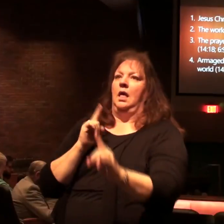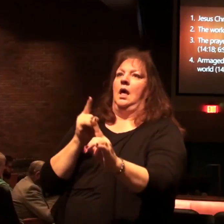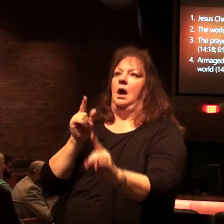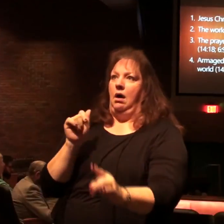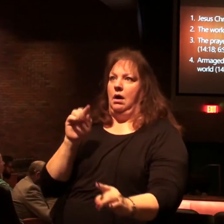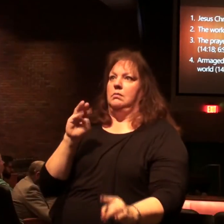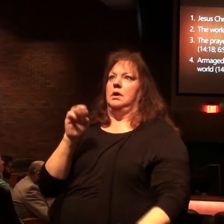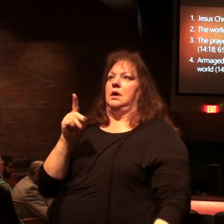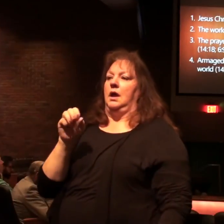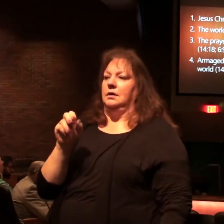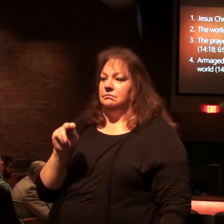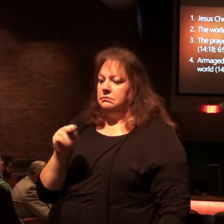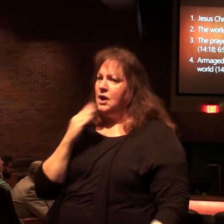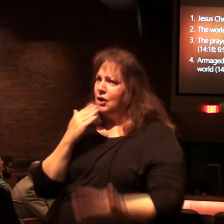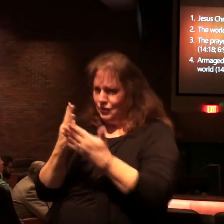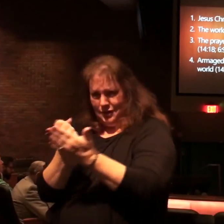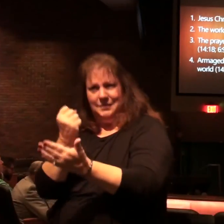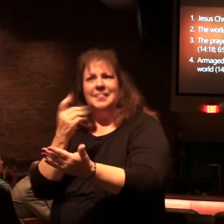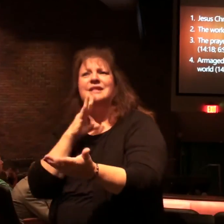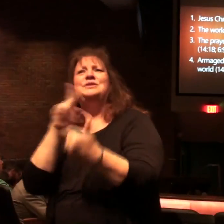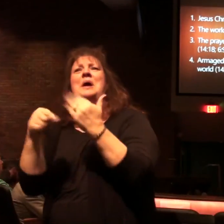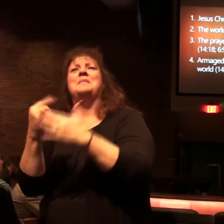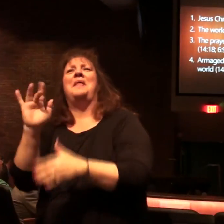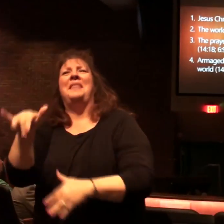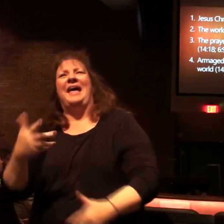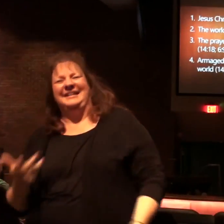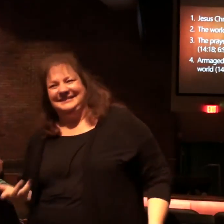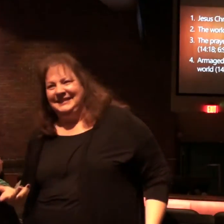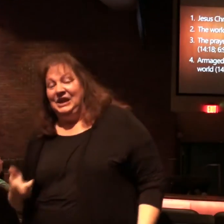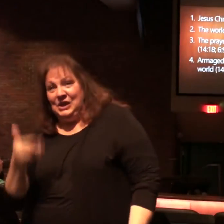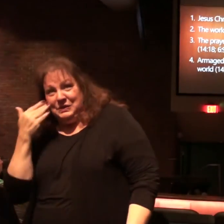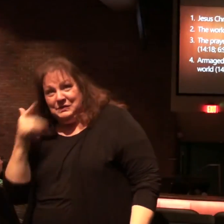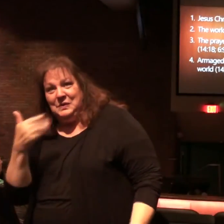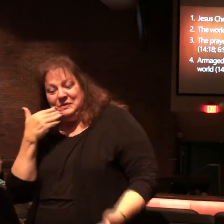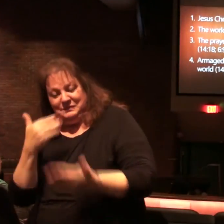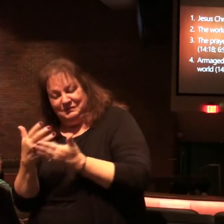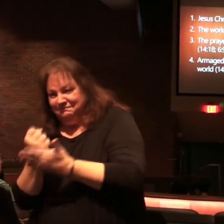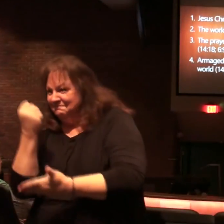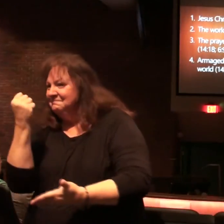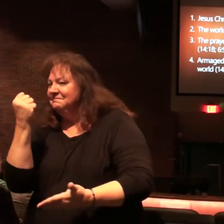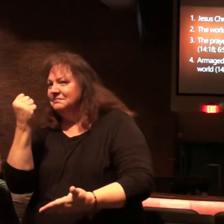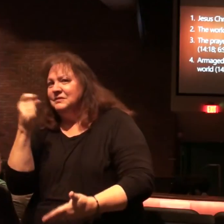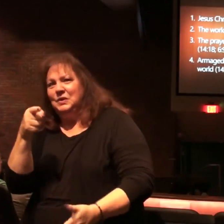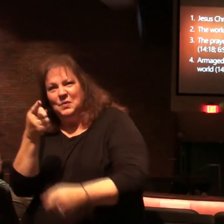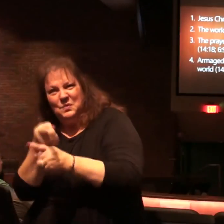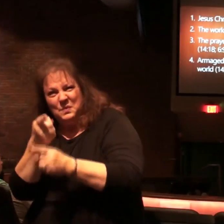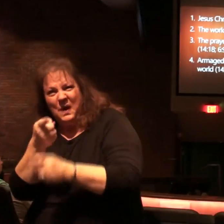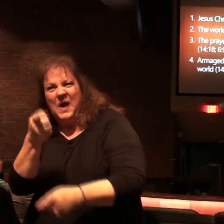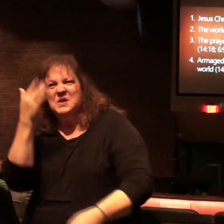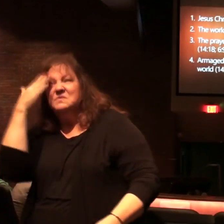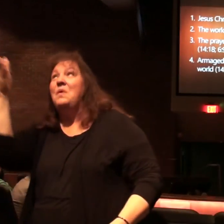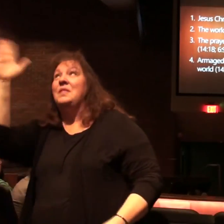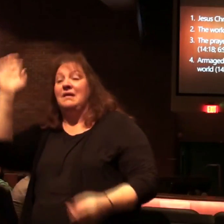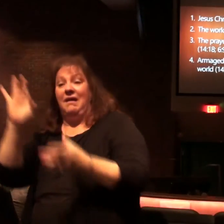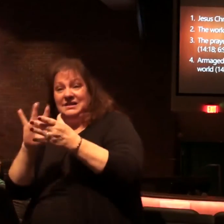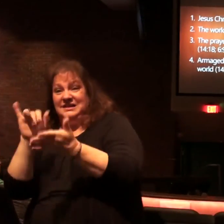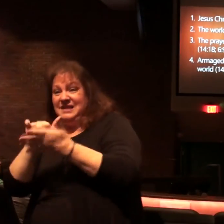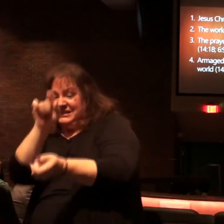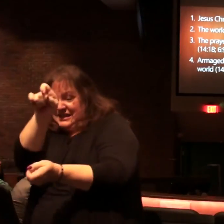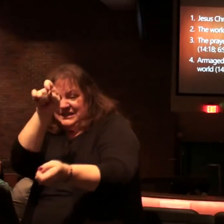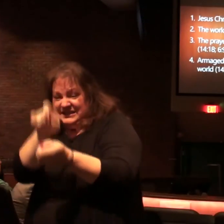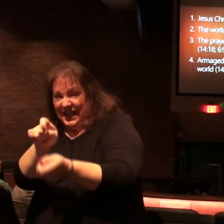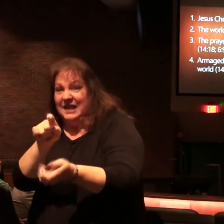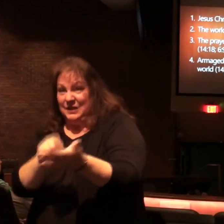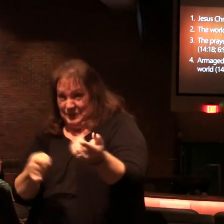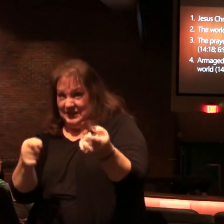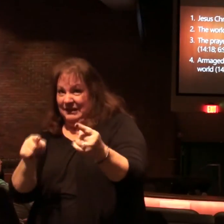Armageddon good opportunity to talk to that person you know that's a good observation you know that God says that's exactly